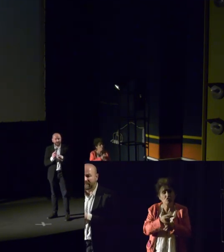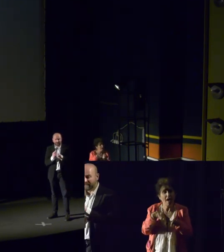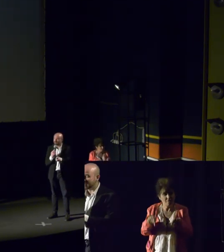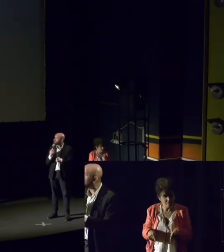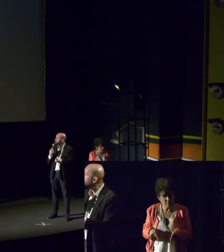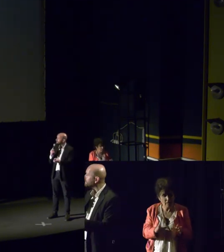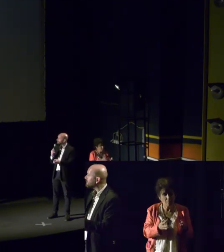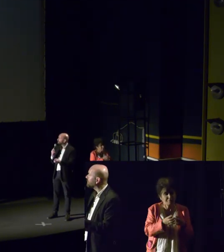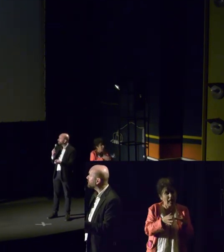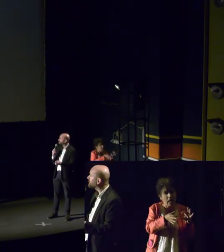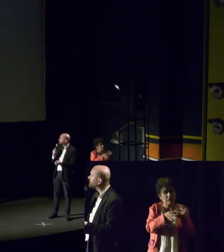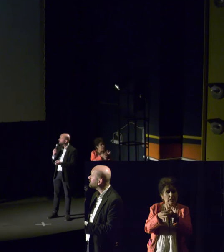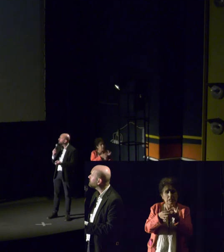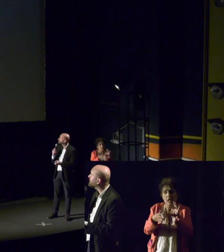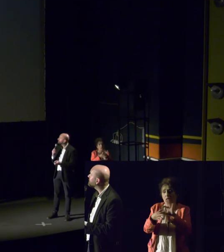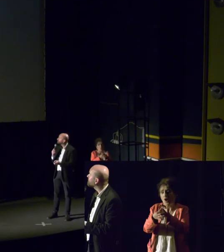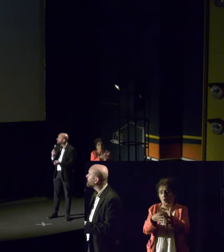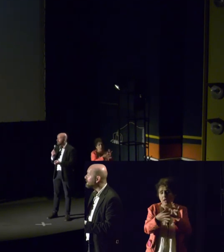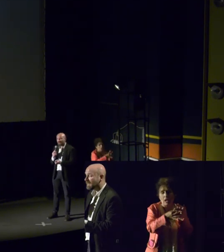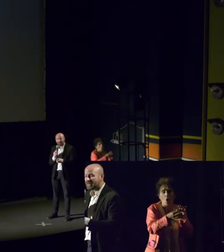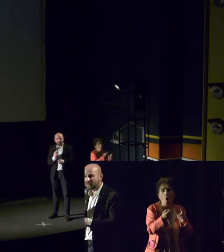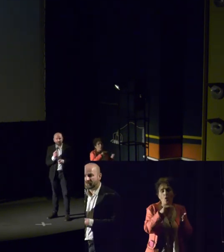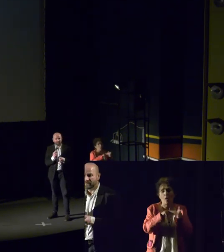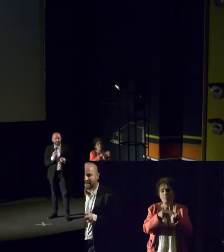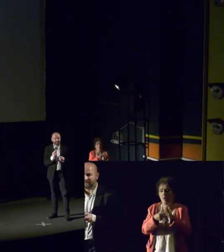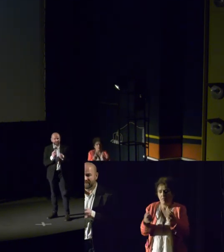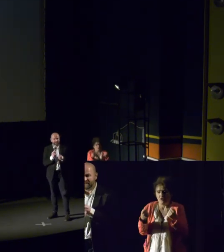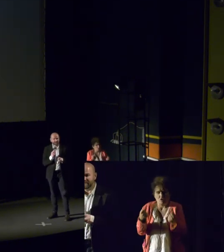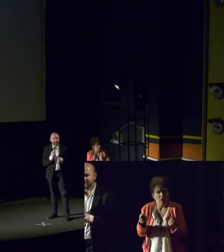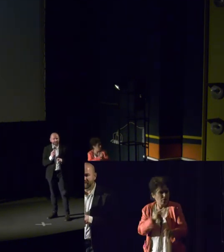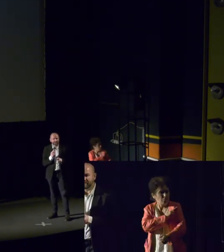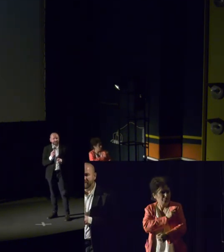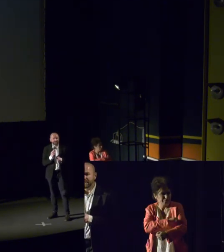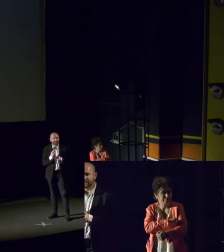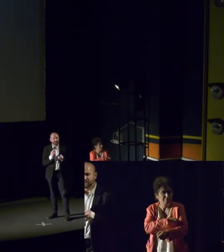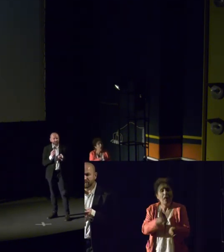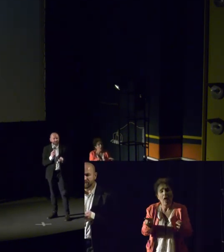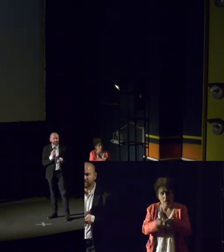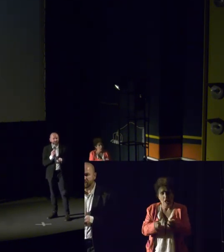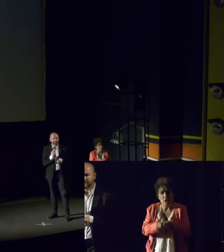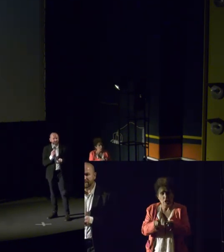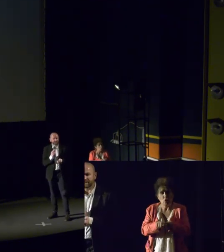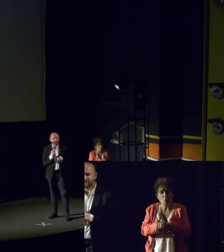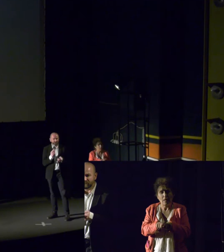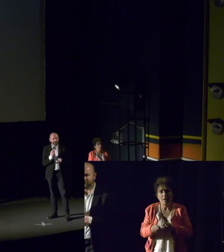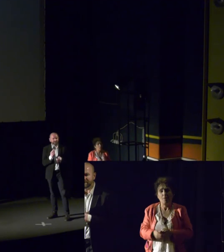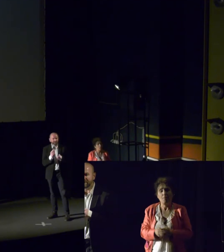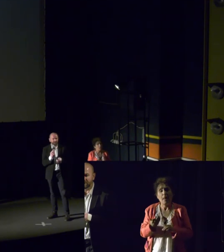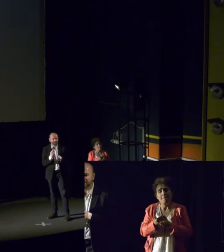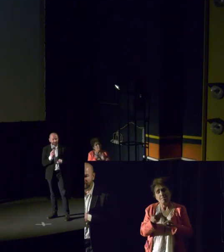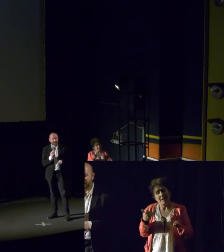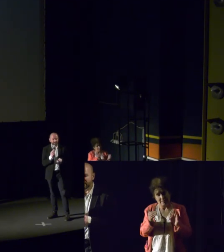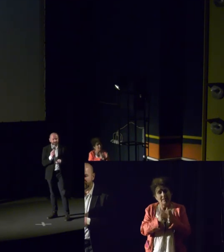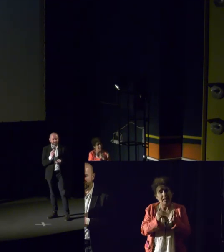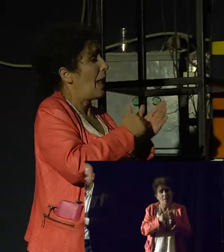power. And that's as a result of the great work that they've done. And then also, perhaps, and I'll end on this, is to, first of all, recognize that progress